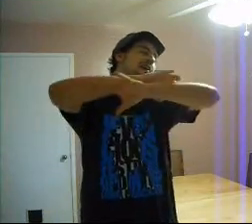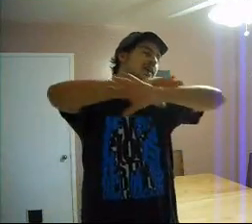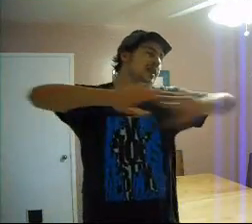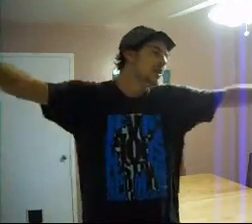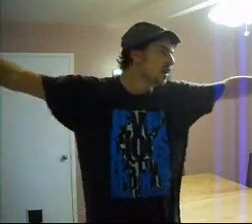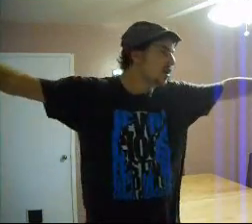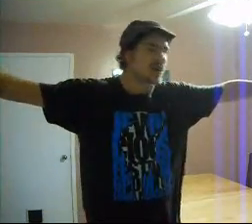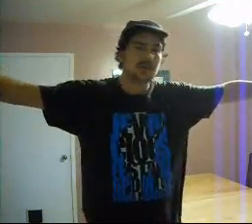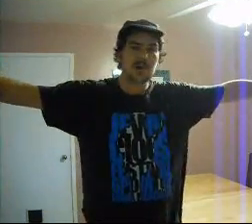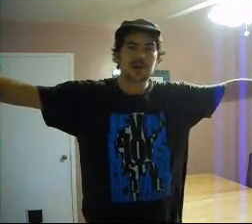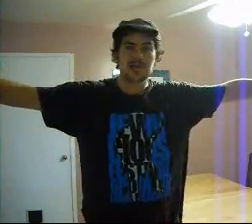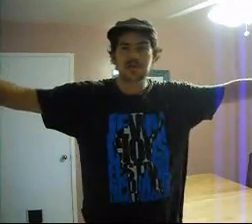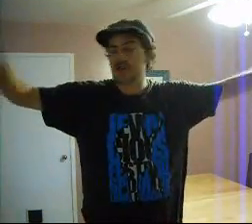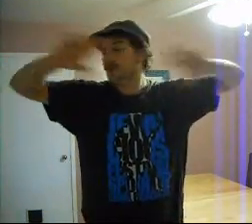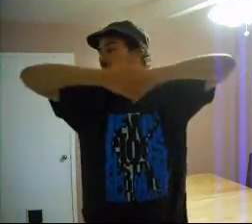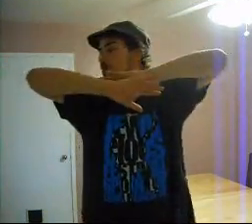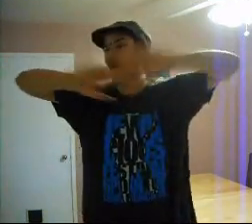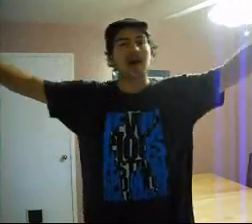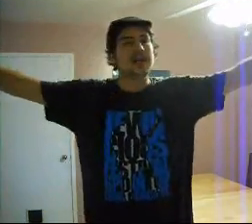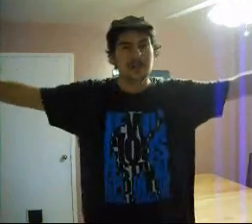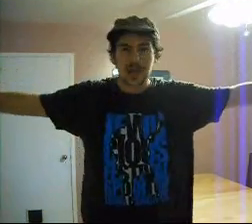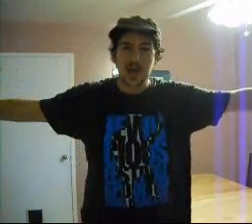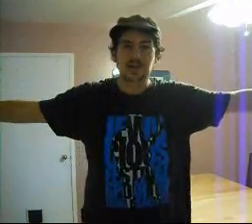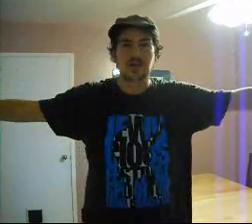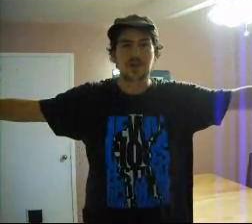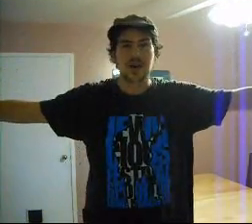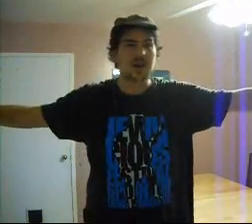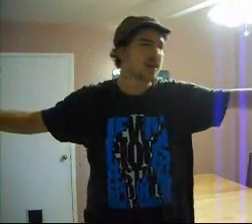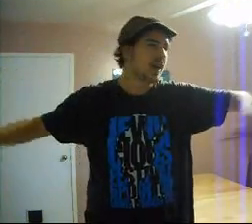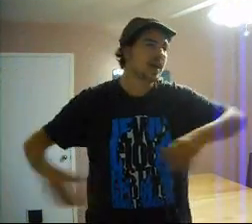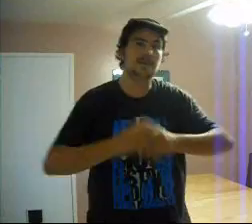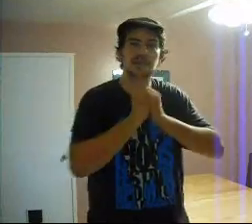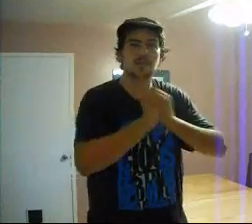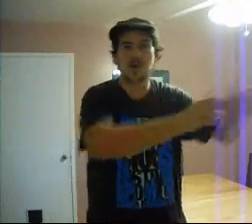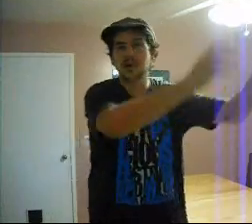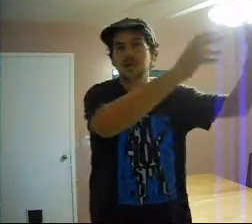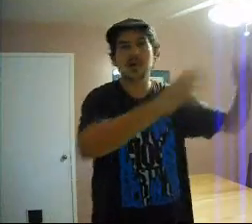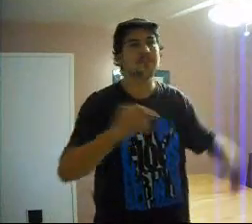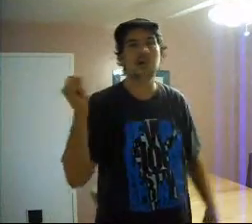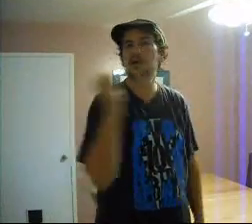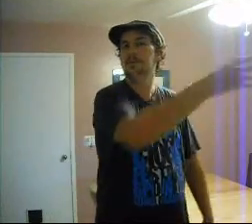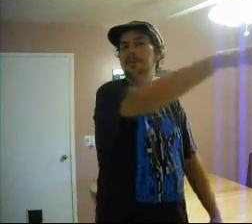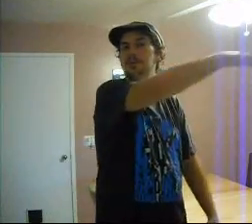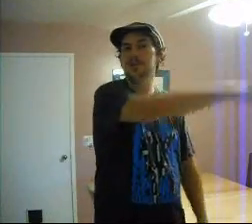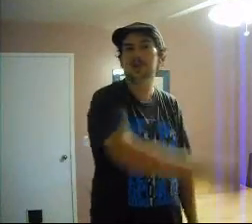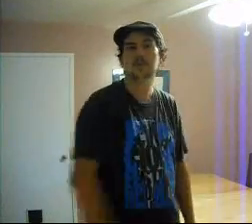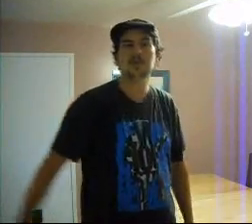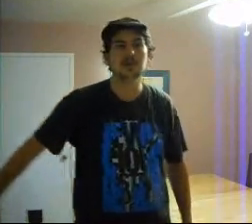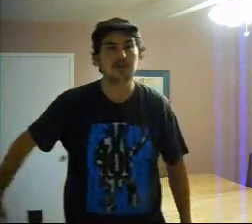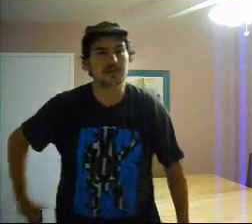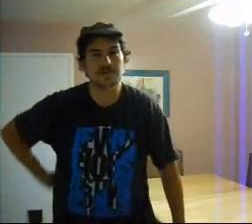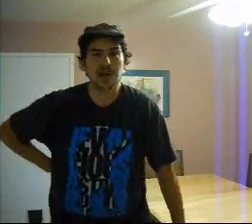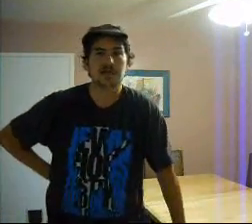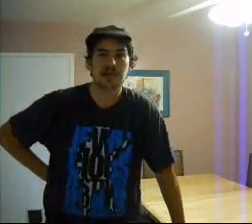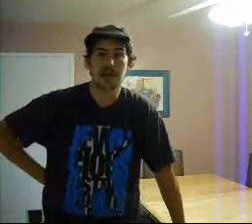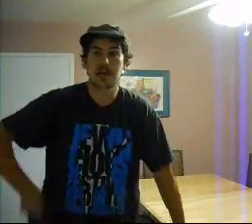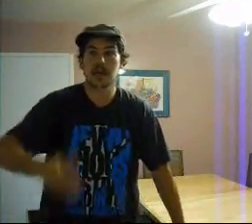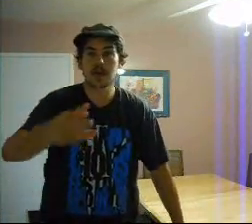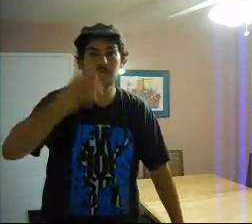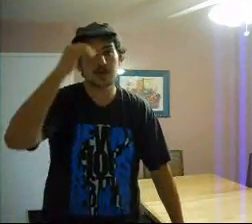All hell breaks loose. I have no idea what the heck is going on. And I'm just walking around. Poking people in their butts. the lulos. That's it. Kinos. Talk about